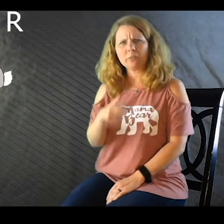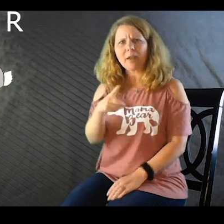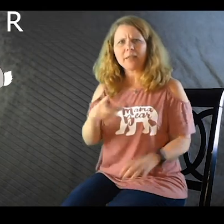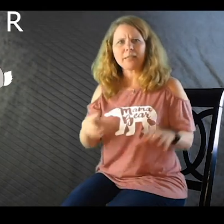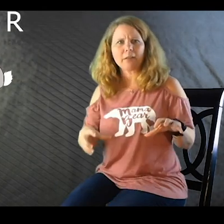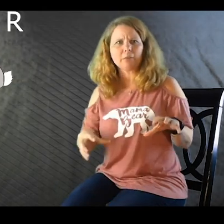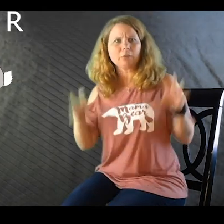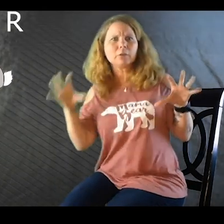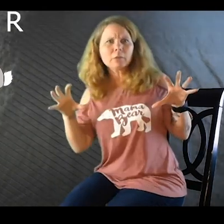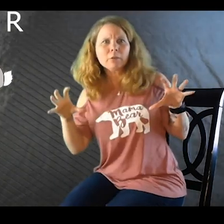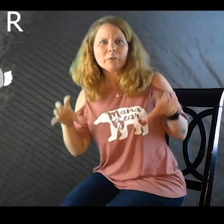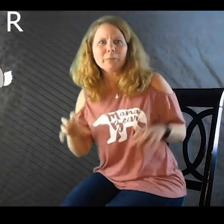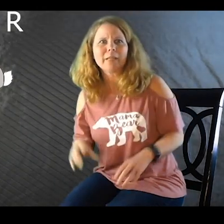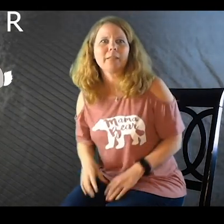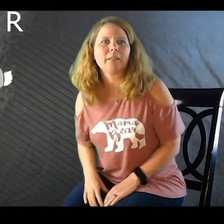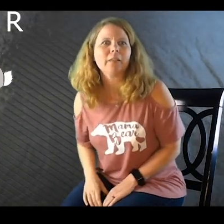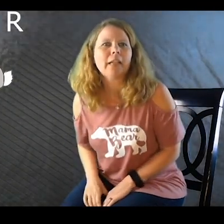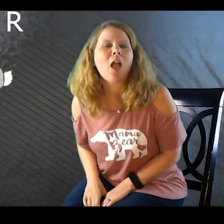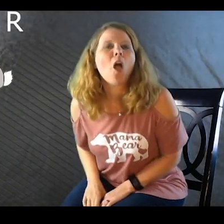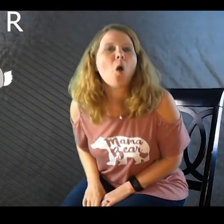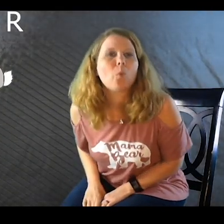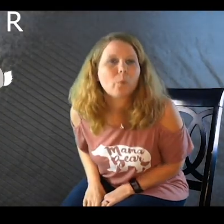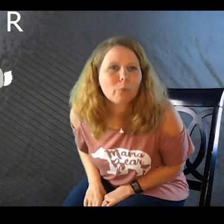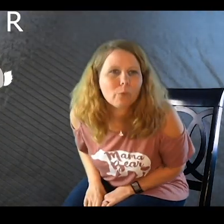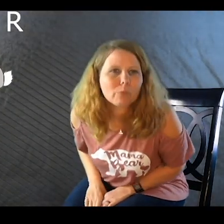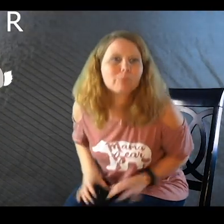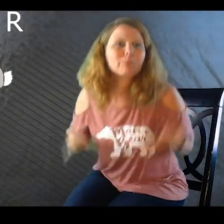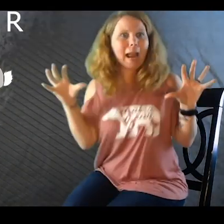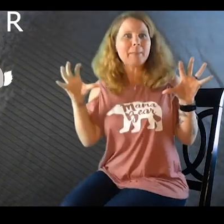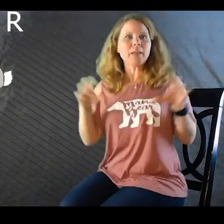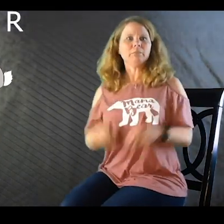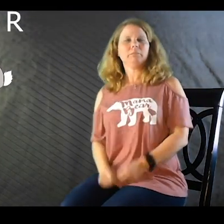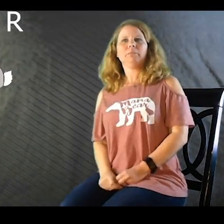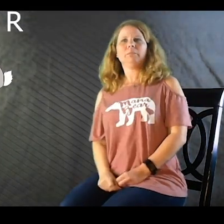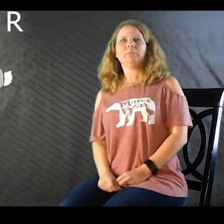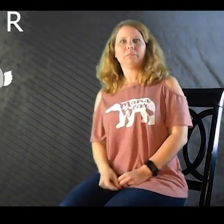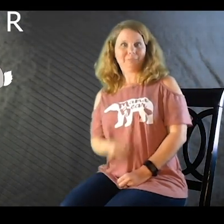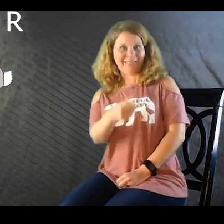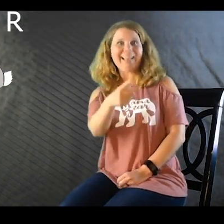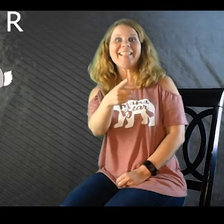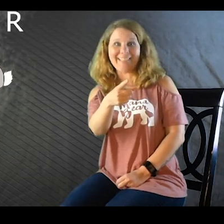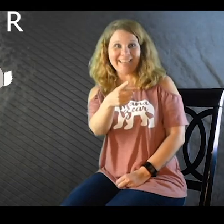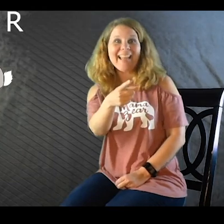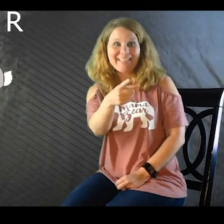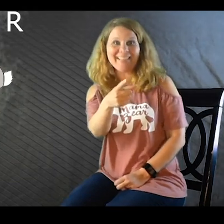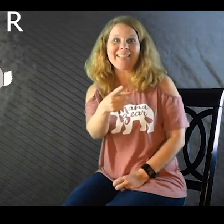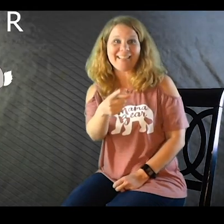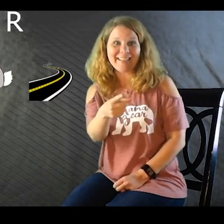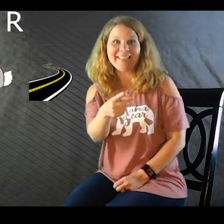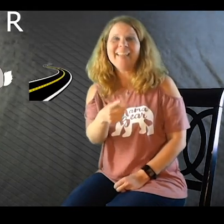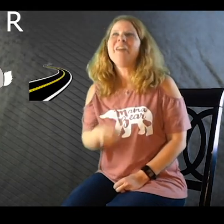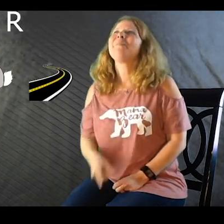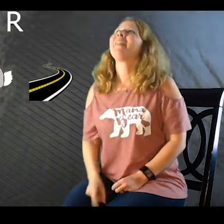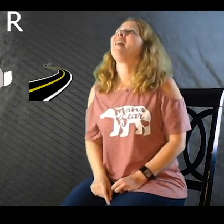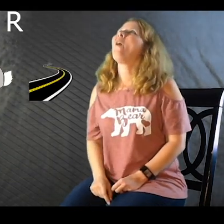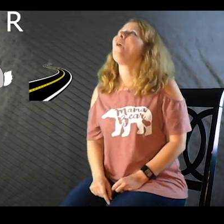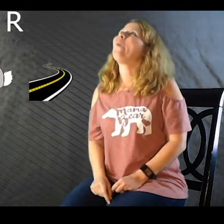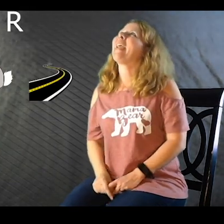body say R when it's rabbit? It did, didn't it? Okay,